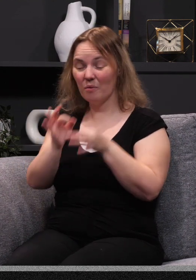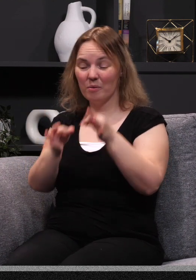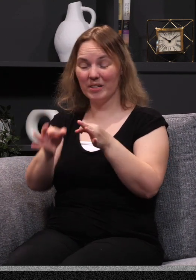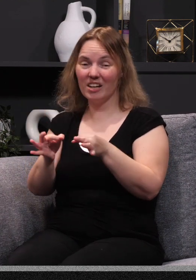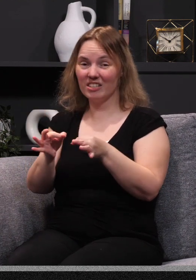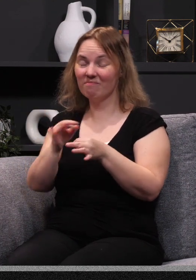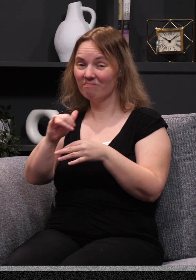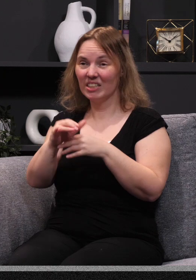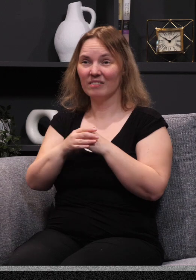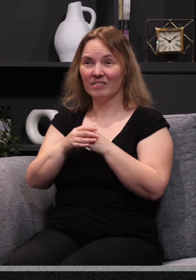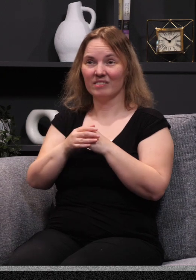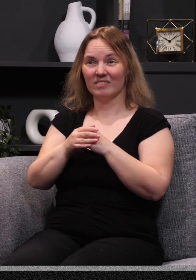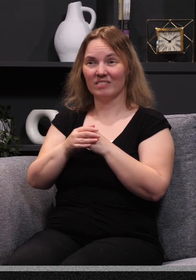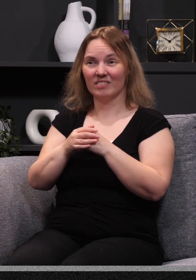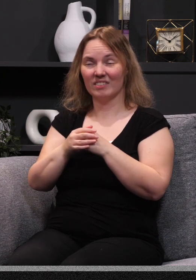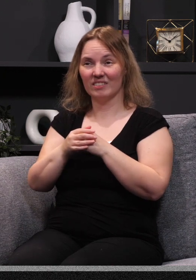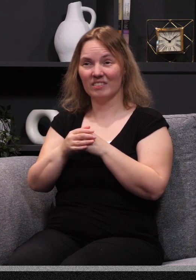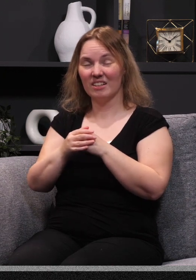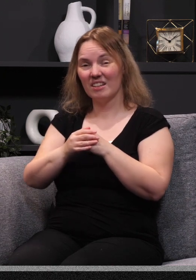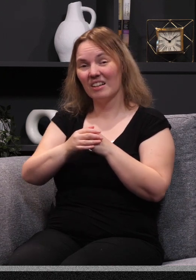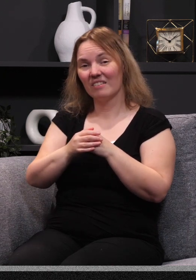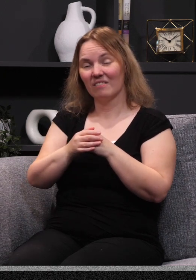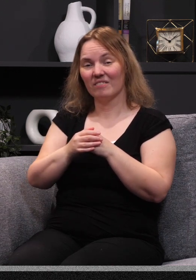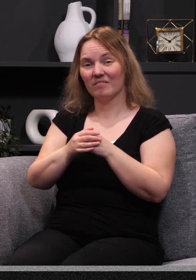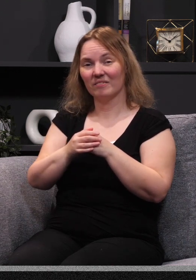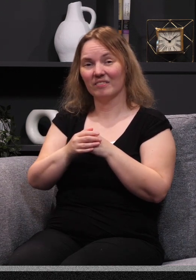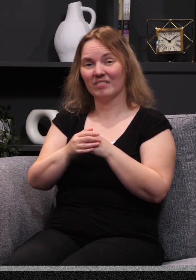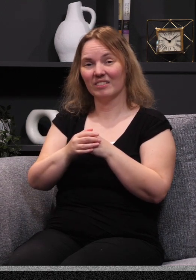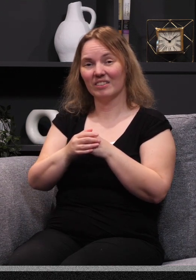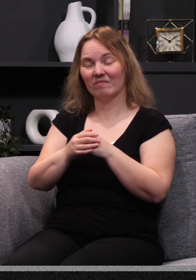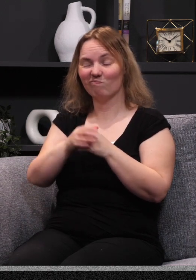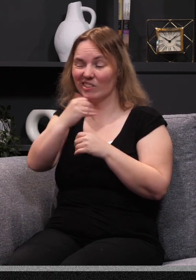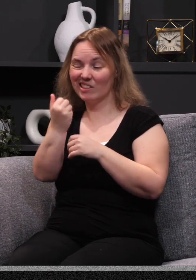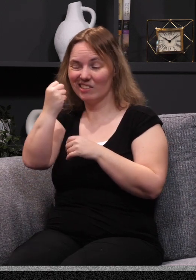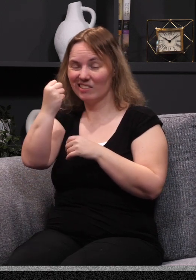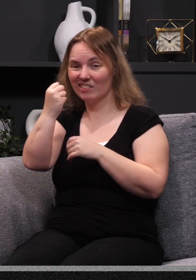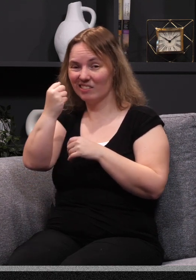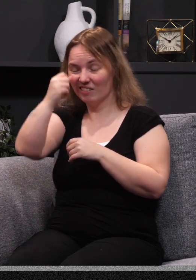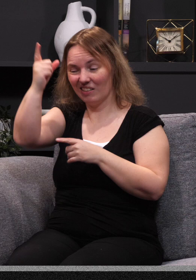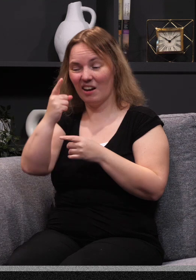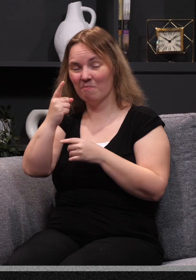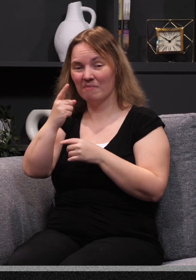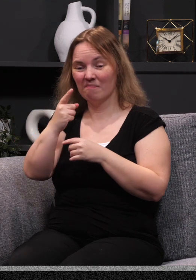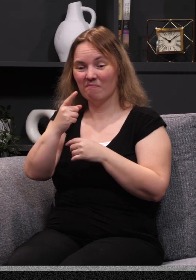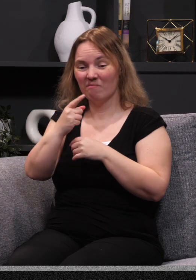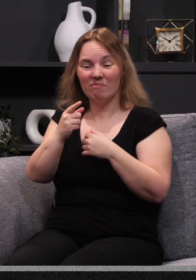he came in fire, they weren't going to be speared because they were just as sinful, if not even worse, because they were supposed to know God. Okay? And so he doesn't come that way.